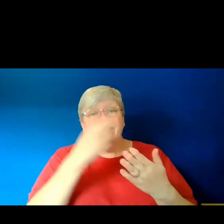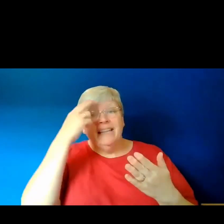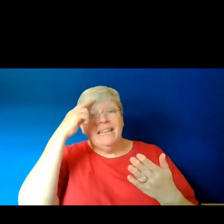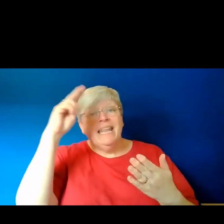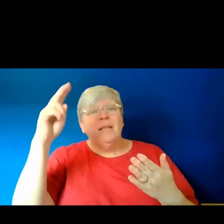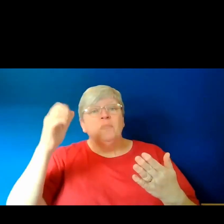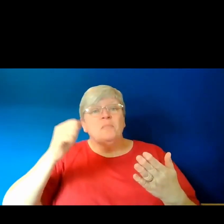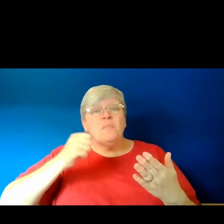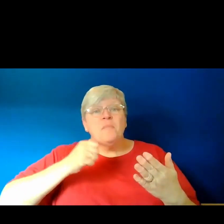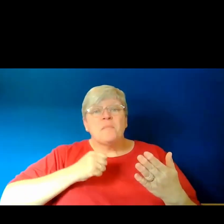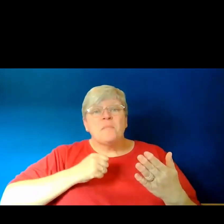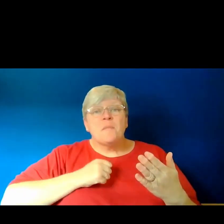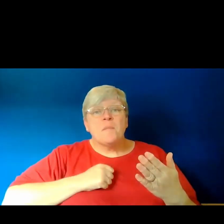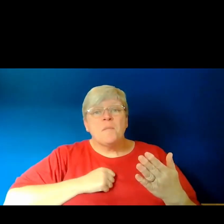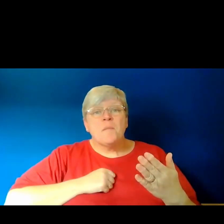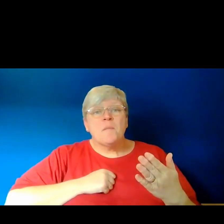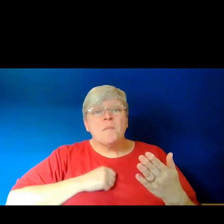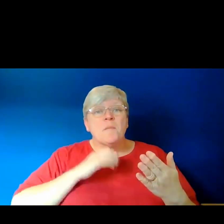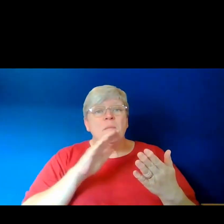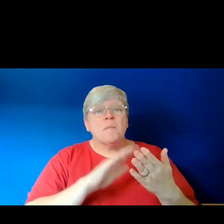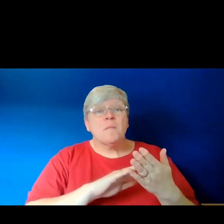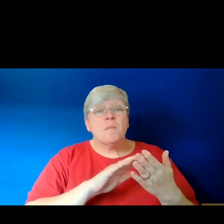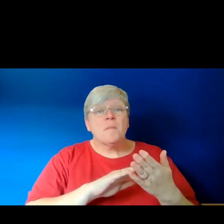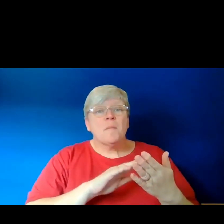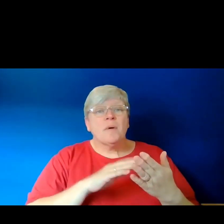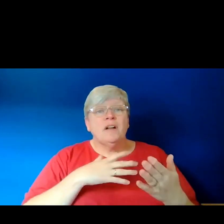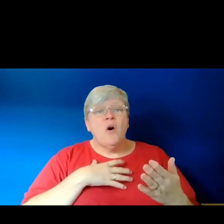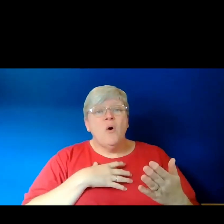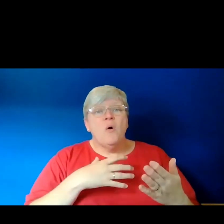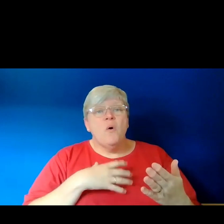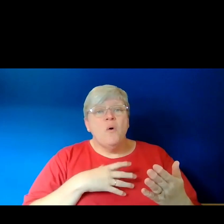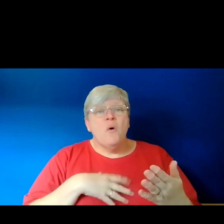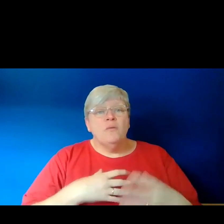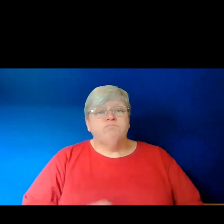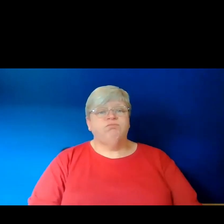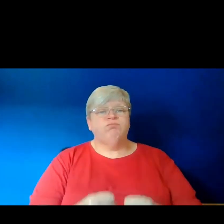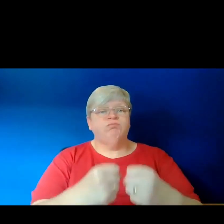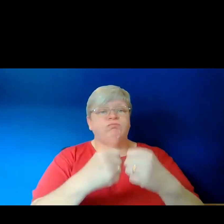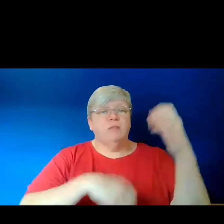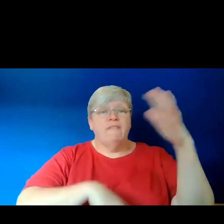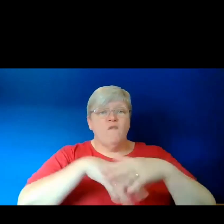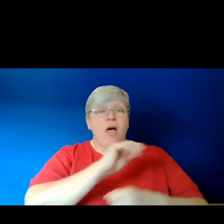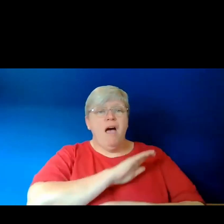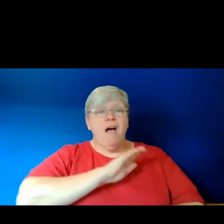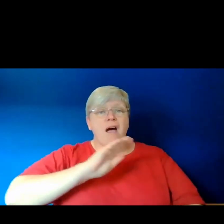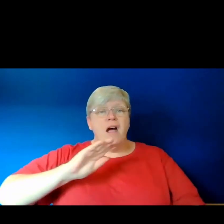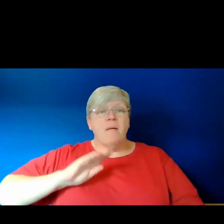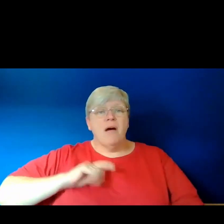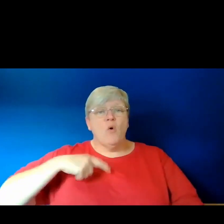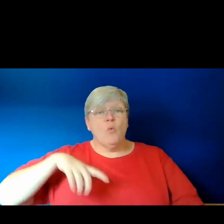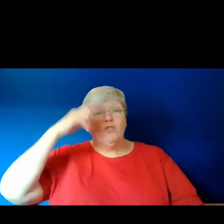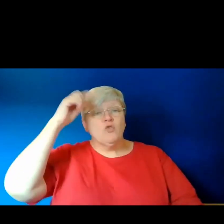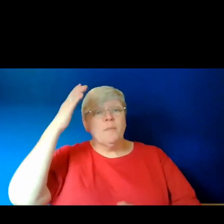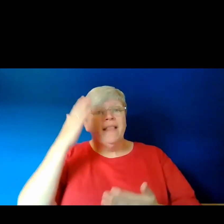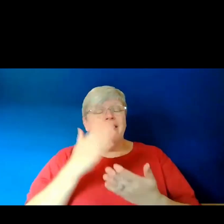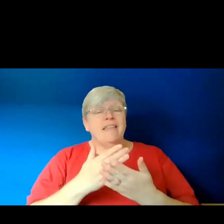mother. That I gasped, whole from her body, full-tongued and armoured. I want to believe that I